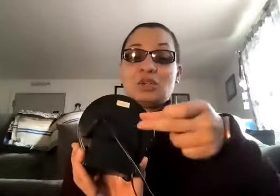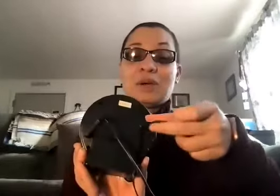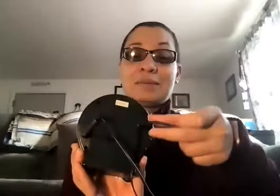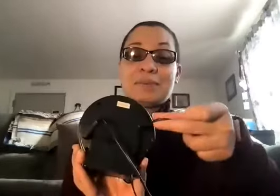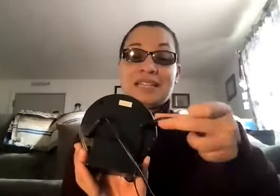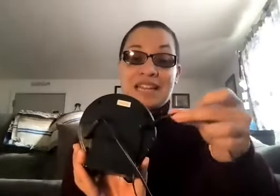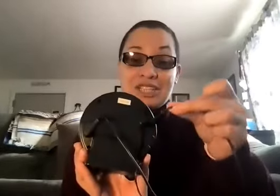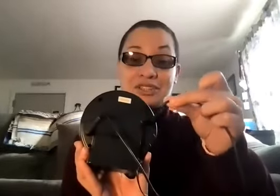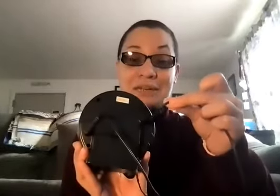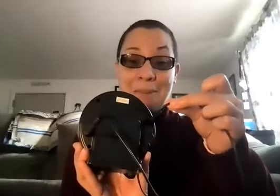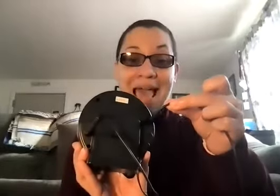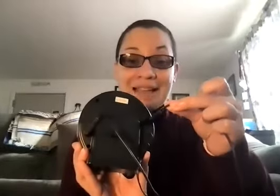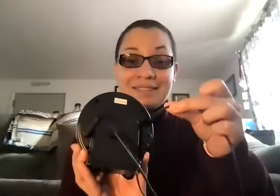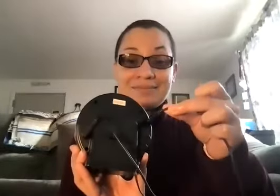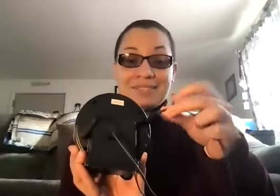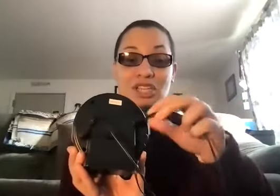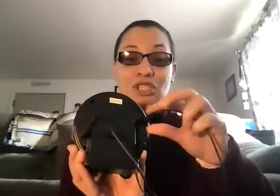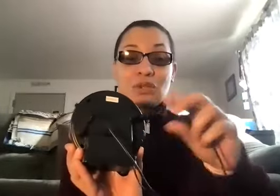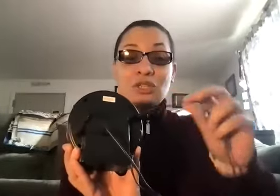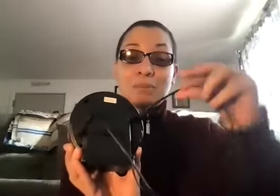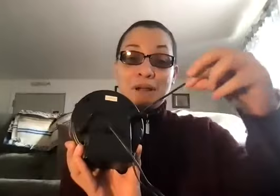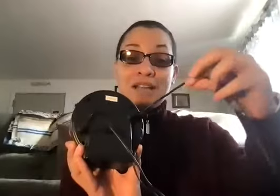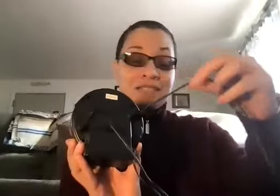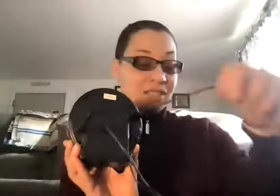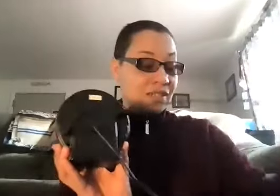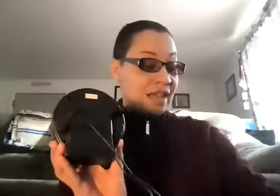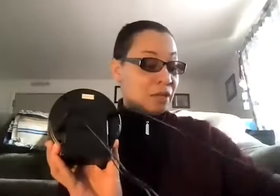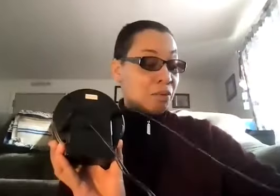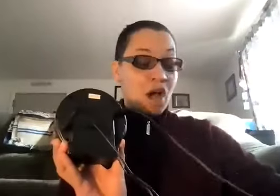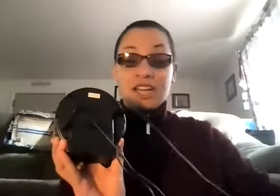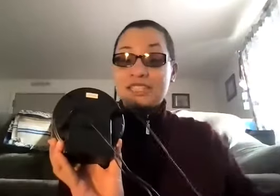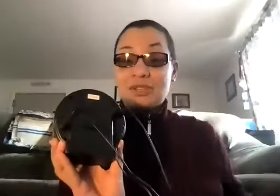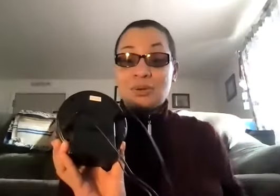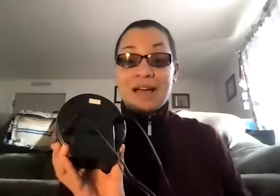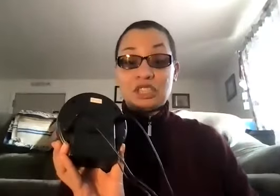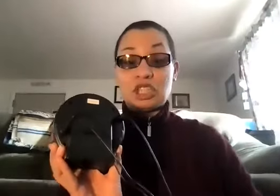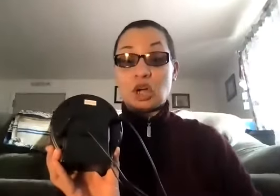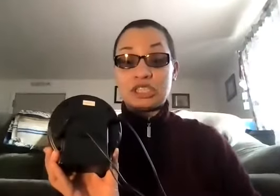USB connector in the back. So, you can plug in any product that you have charging